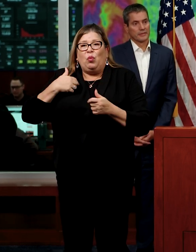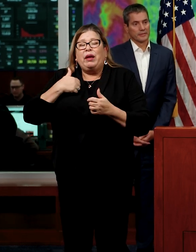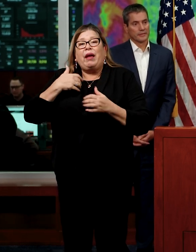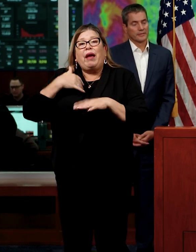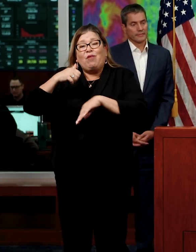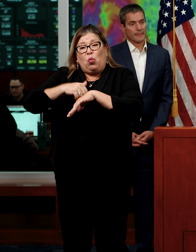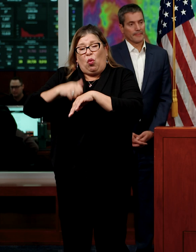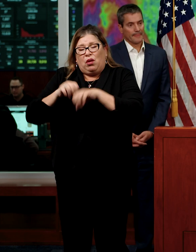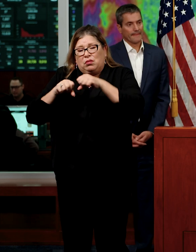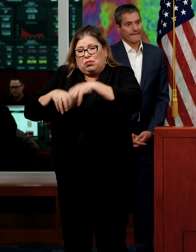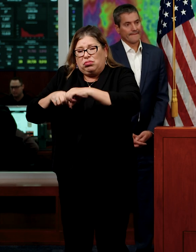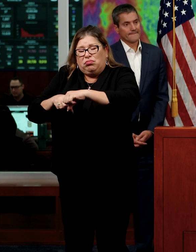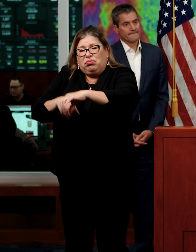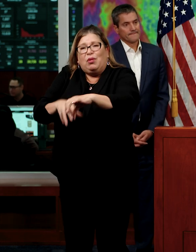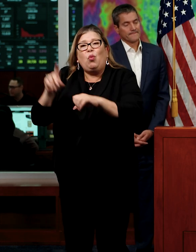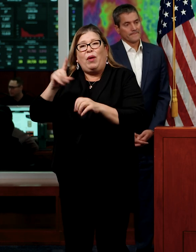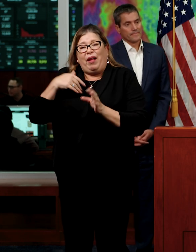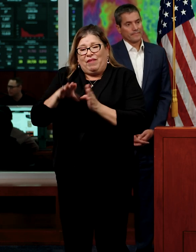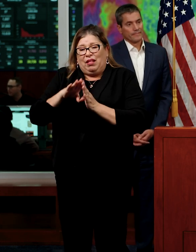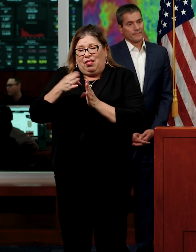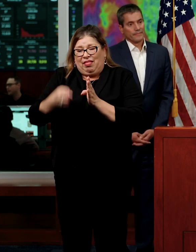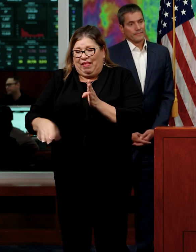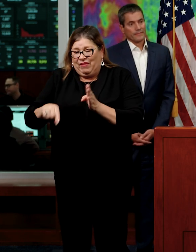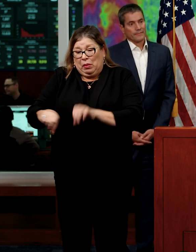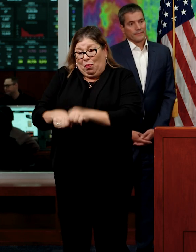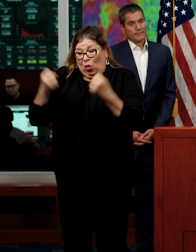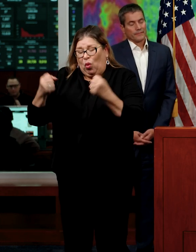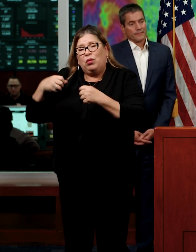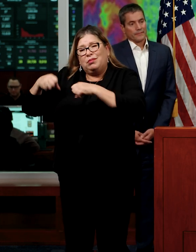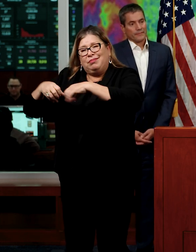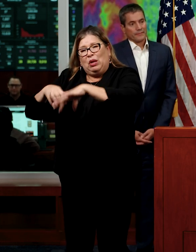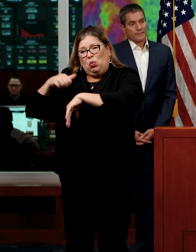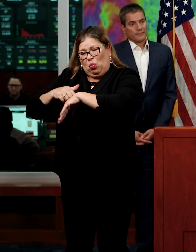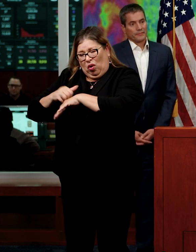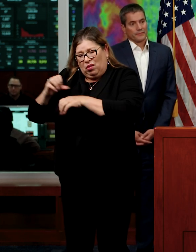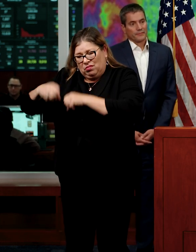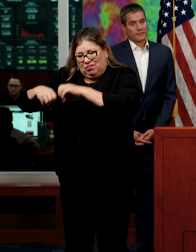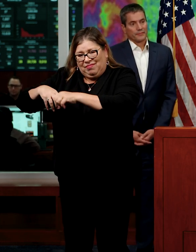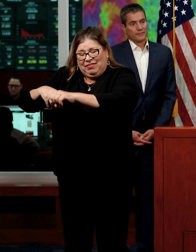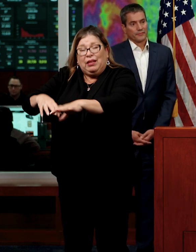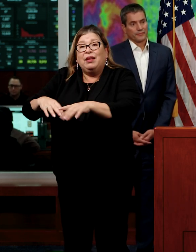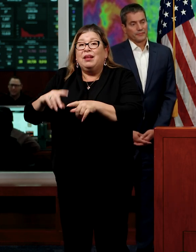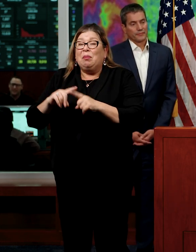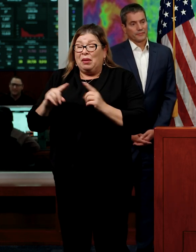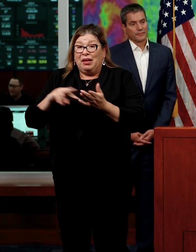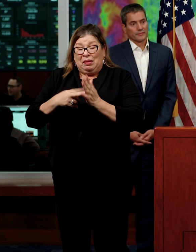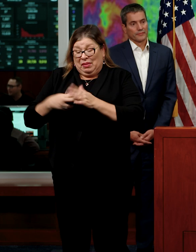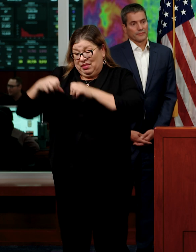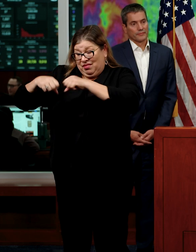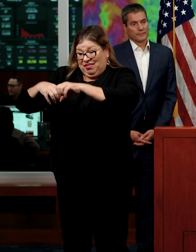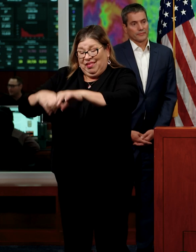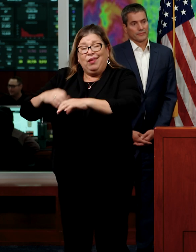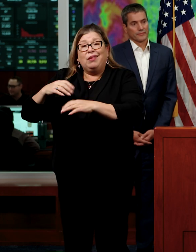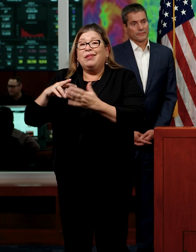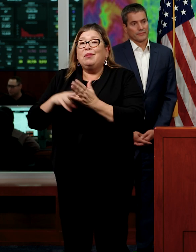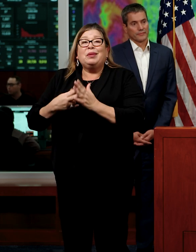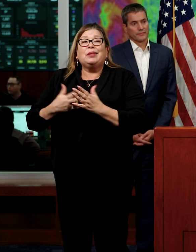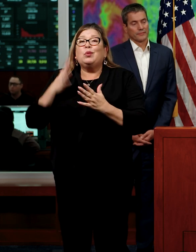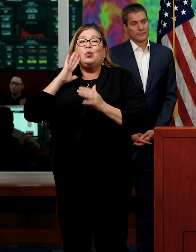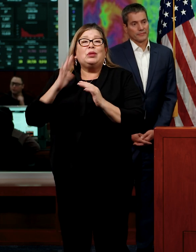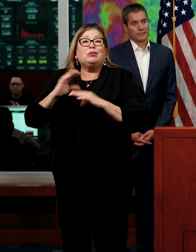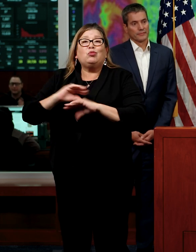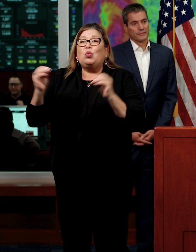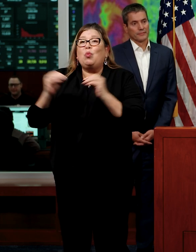deal with that breach. It's not likely that these repairs are going to eliminate potential additional flooding